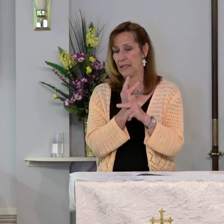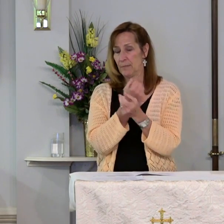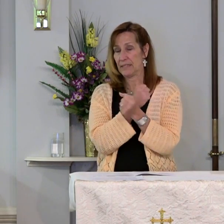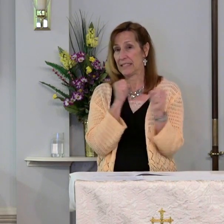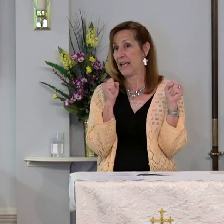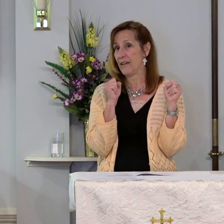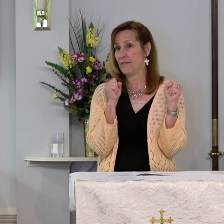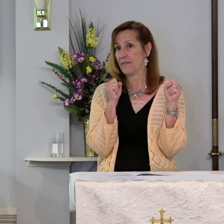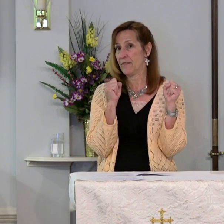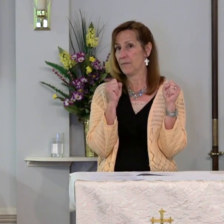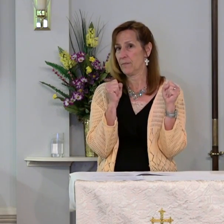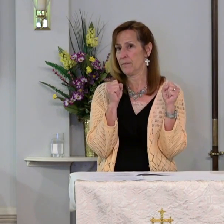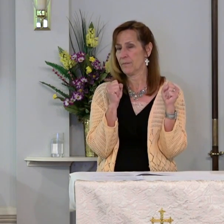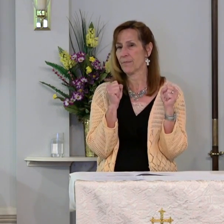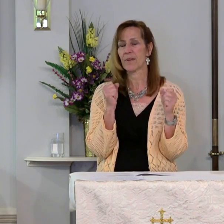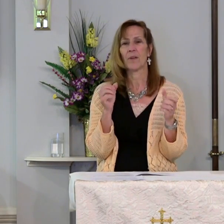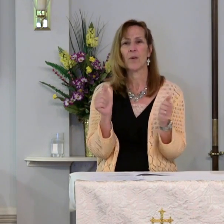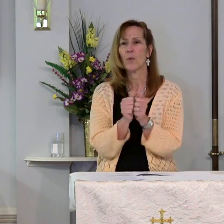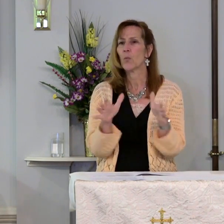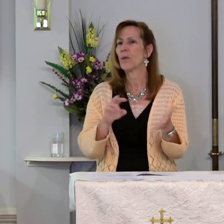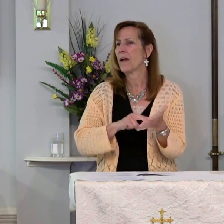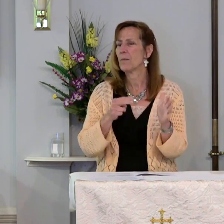but meaningless?